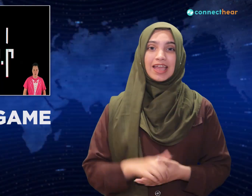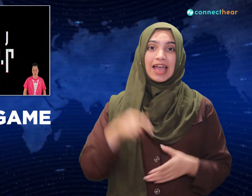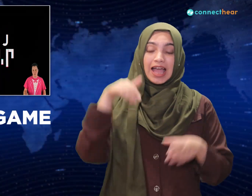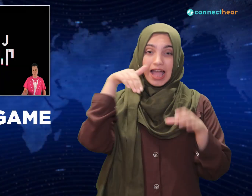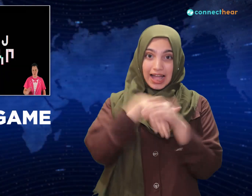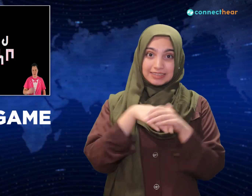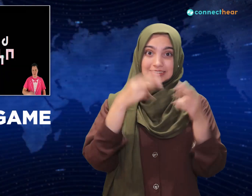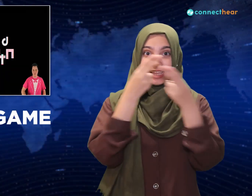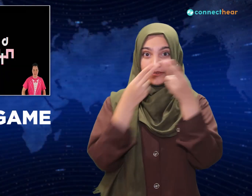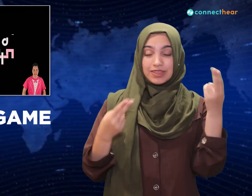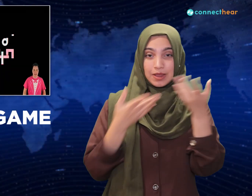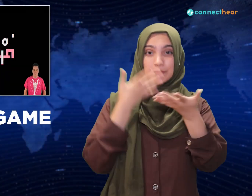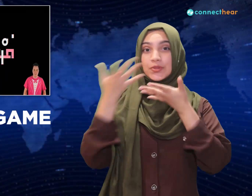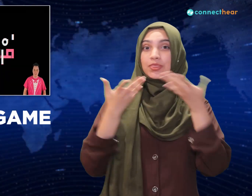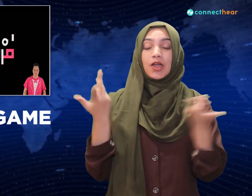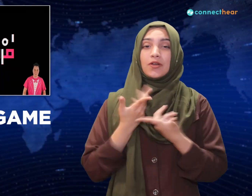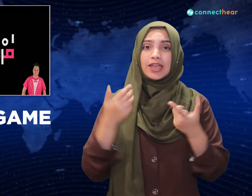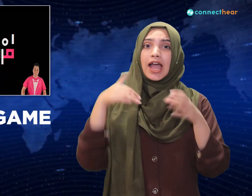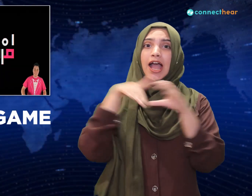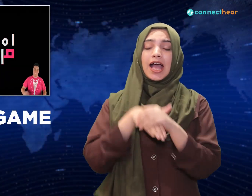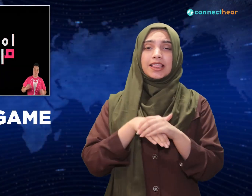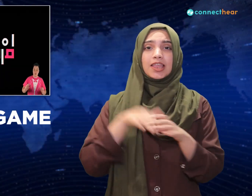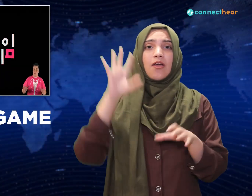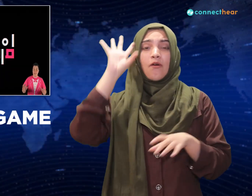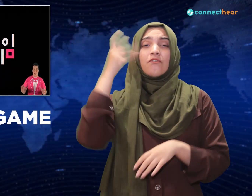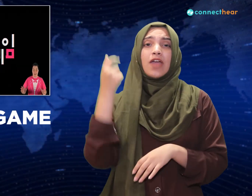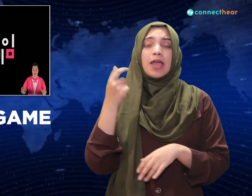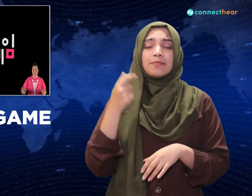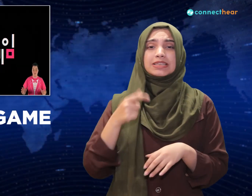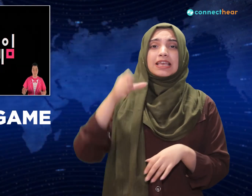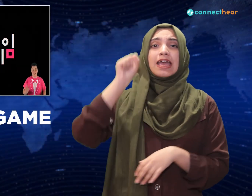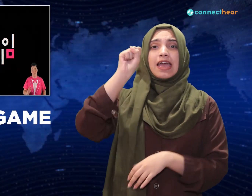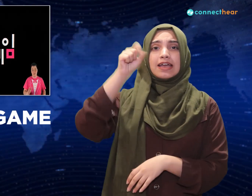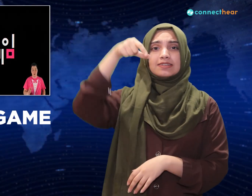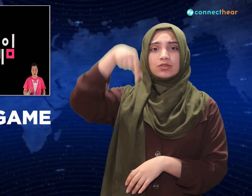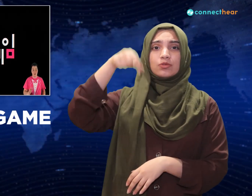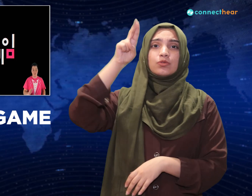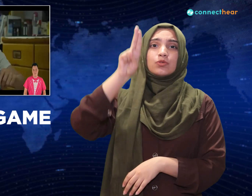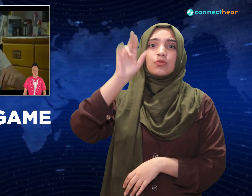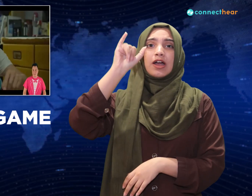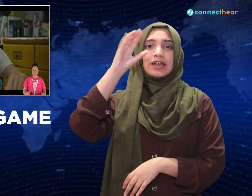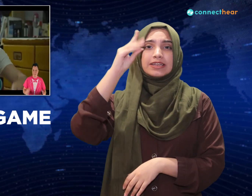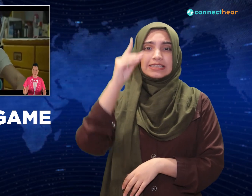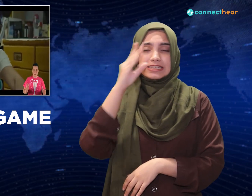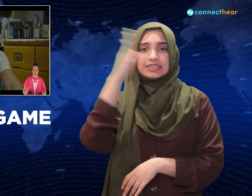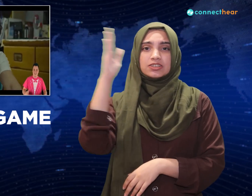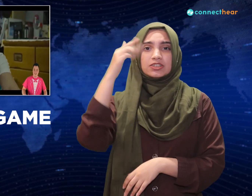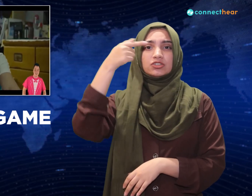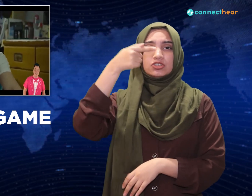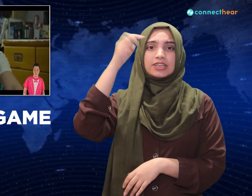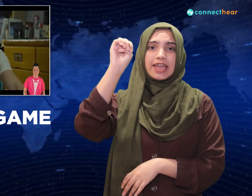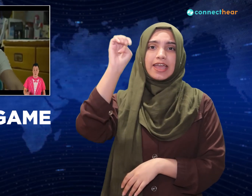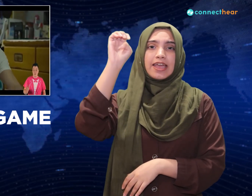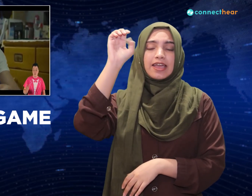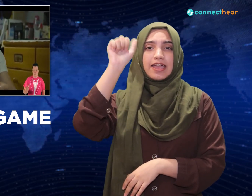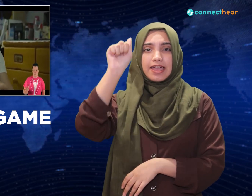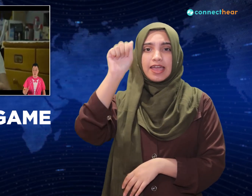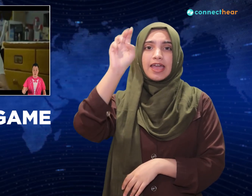Welcome to the Man of Recaps. This is Squid Game Season 1. Meet Gi-hun, a lovable loser who